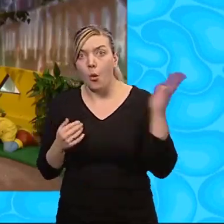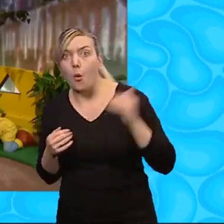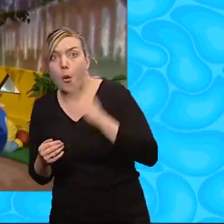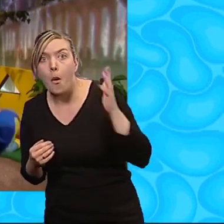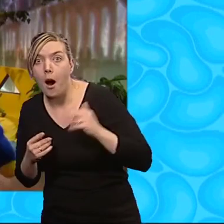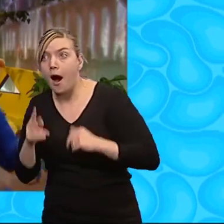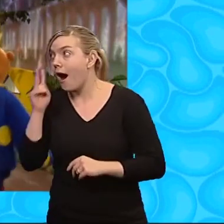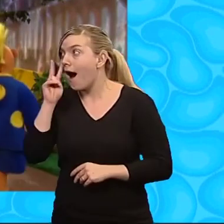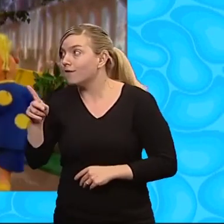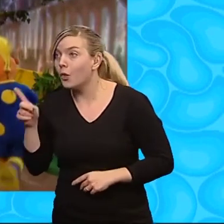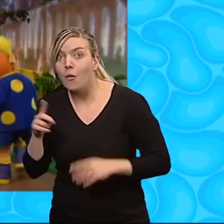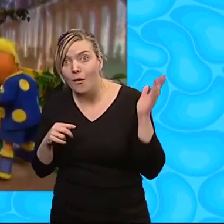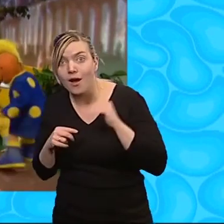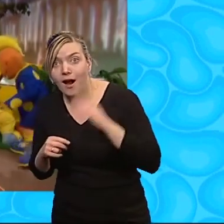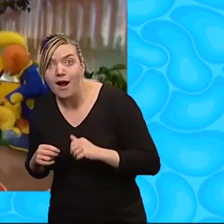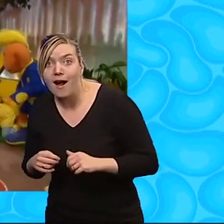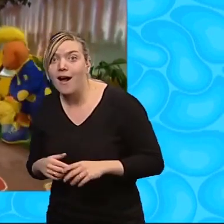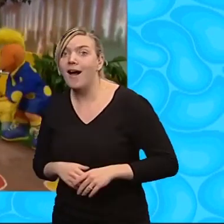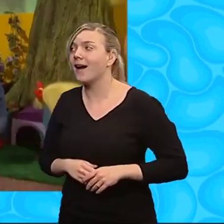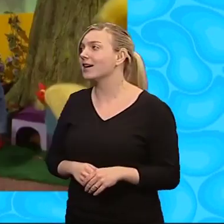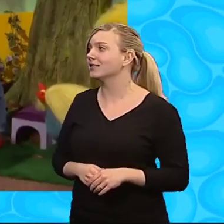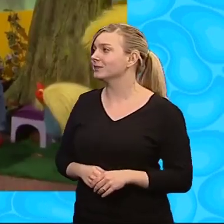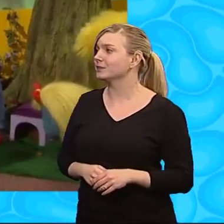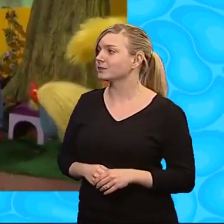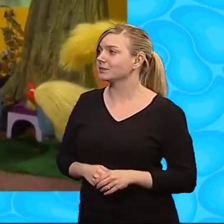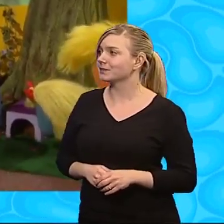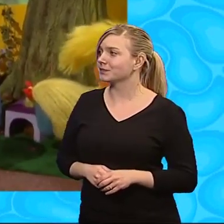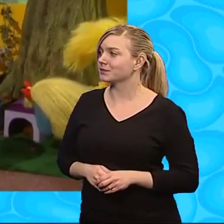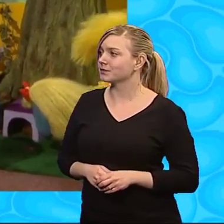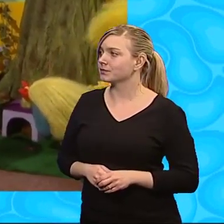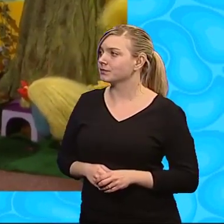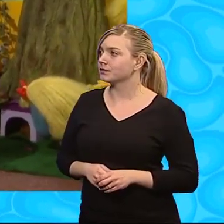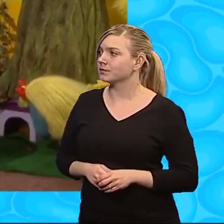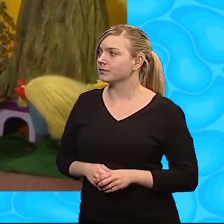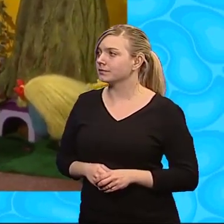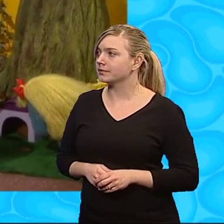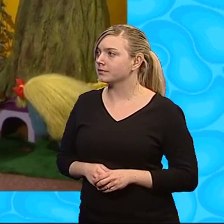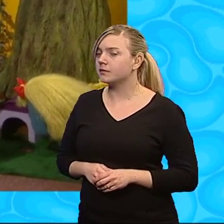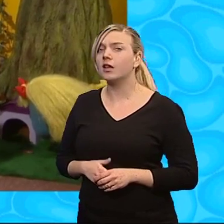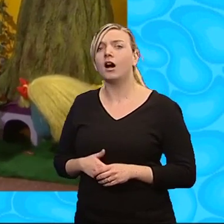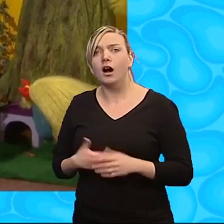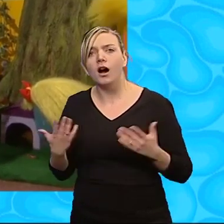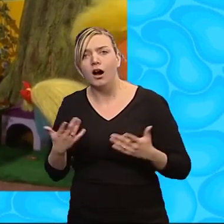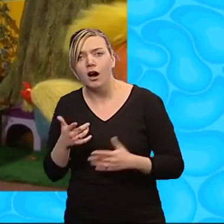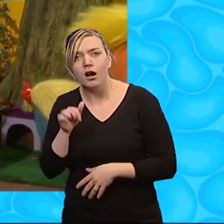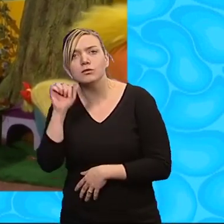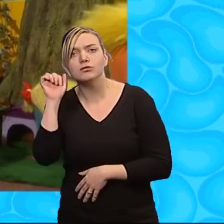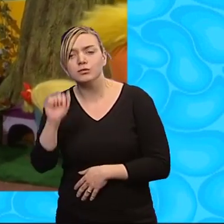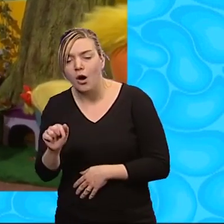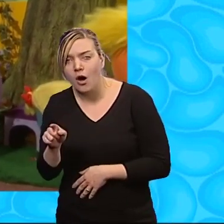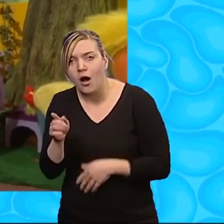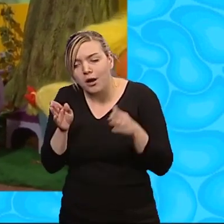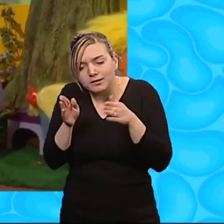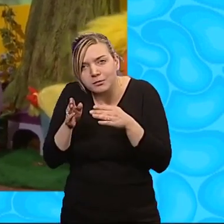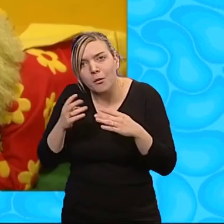quick, come and see. Come and see. Is it all right? Hang on. Oh. Oh, yes. You're right, Jake. A tiny